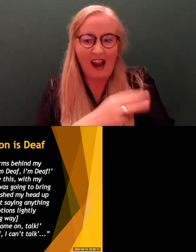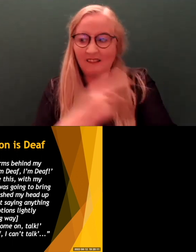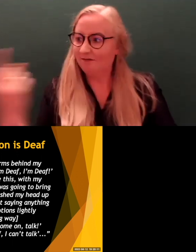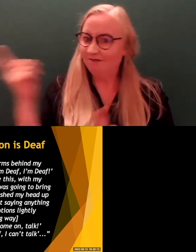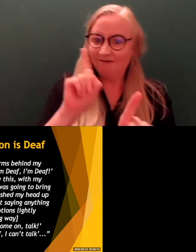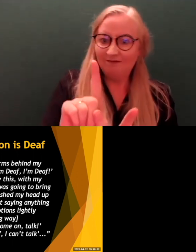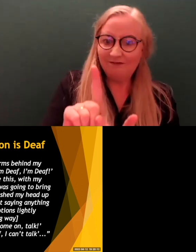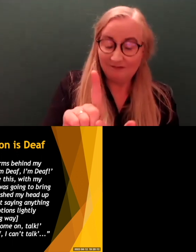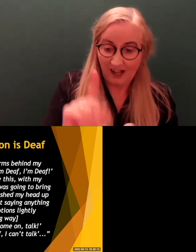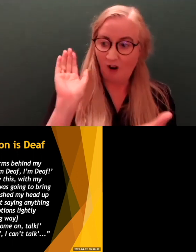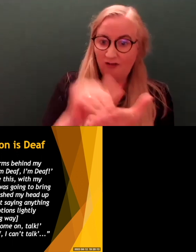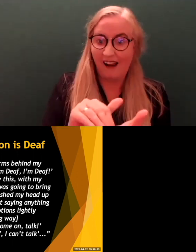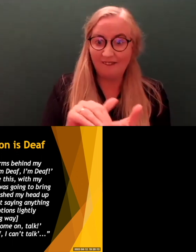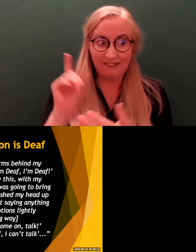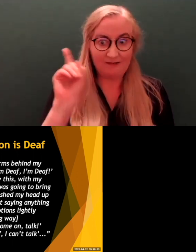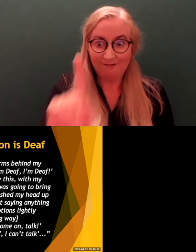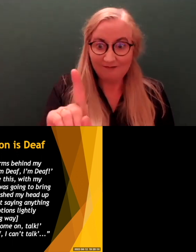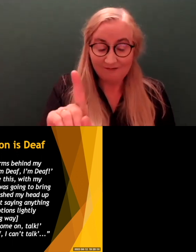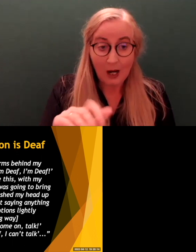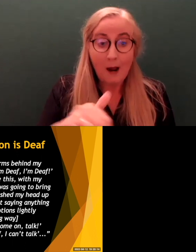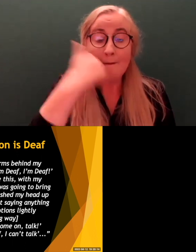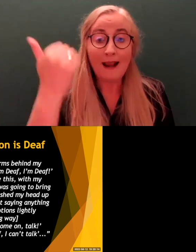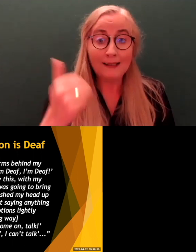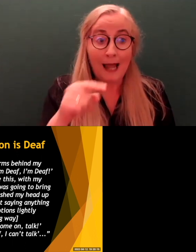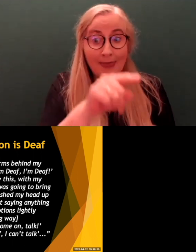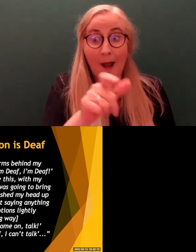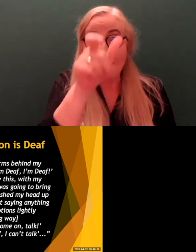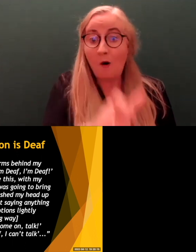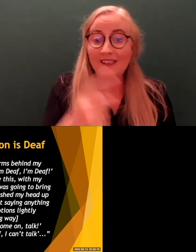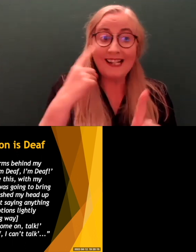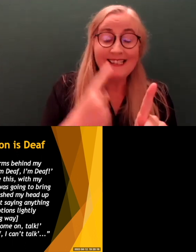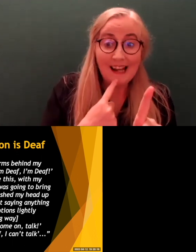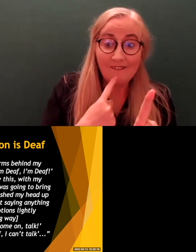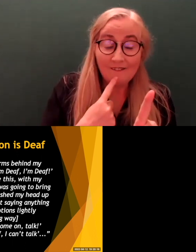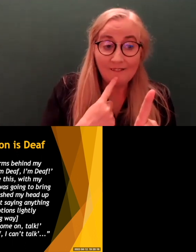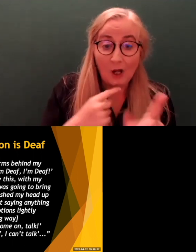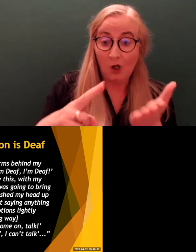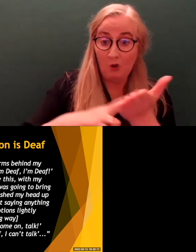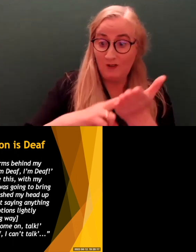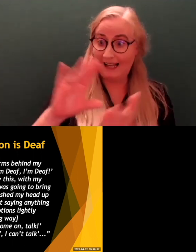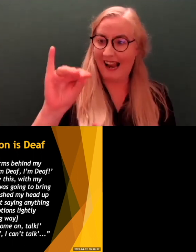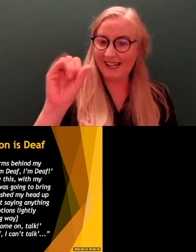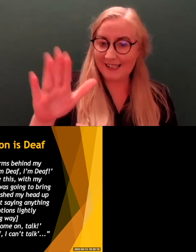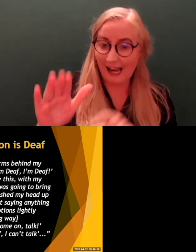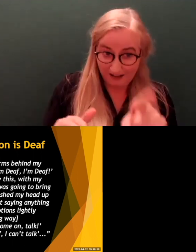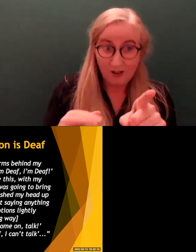guard arrived. And because this person was deaf and communicating using ISL, their preferred method of communication,